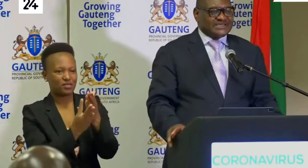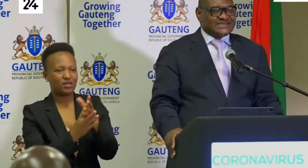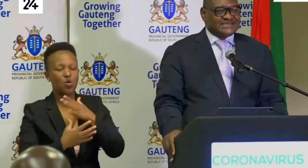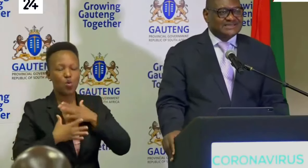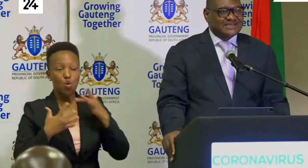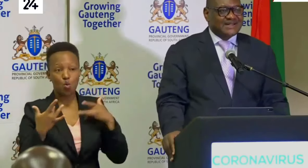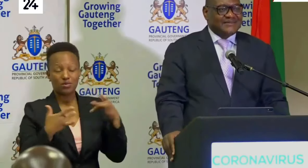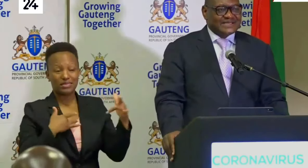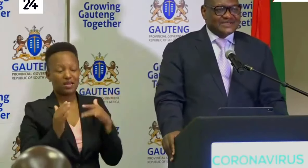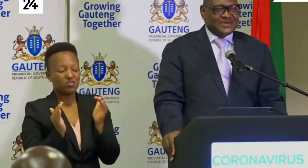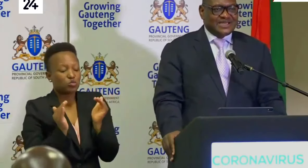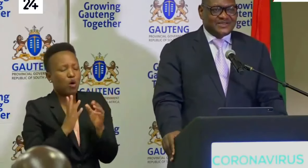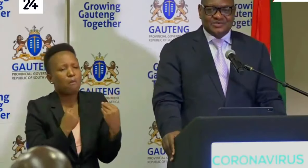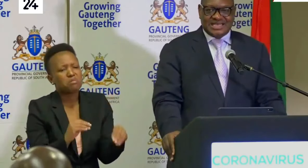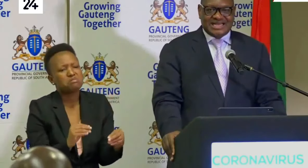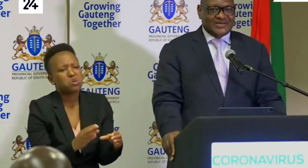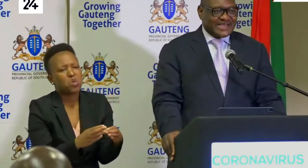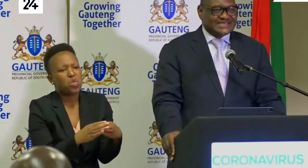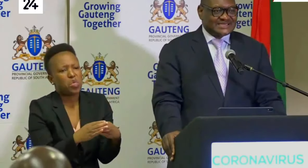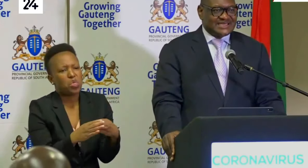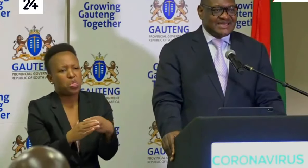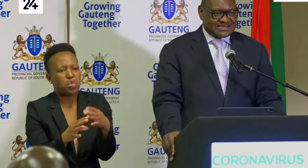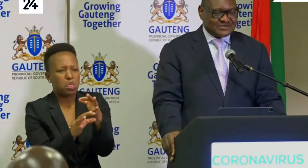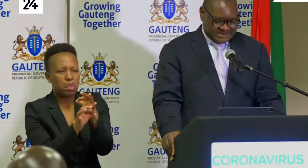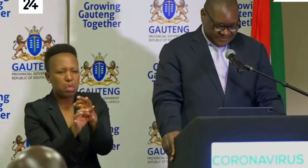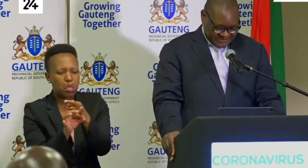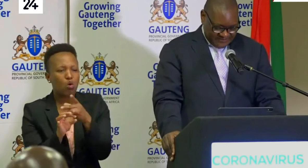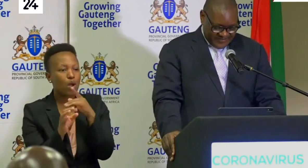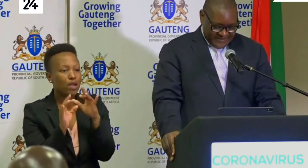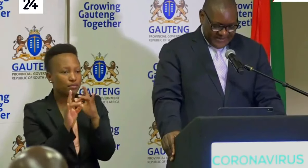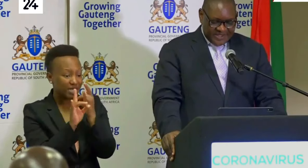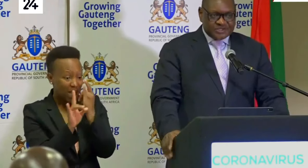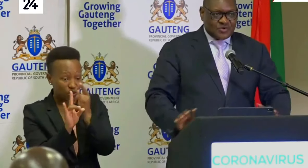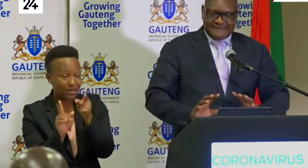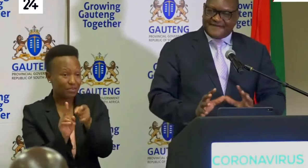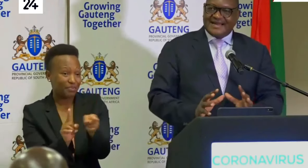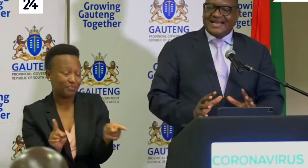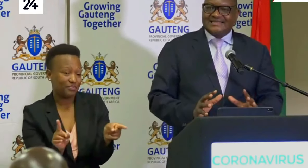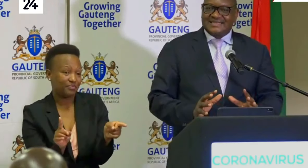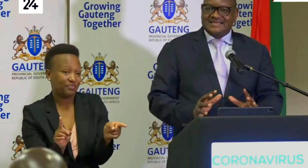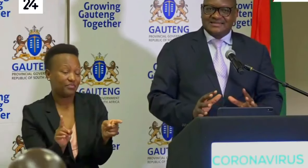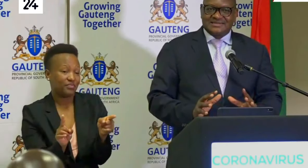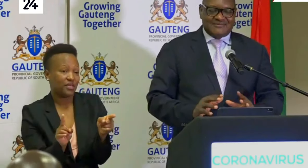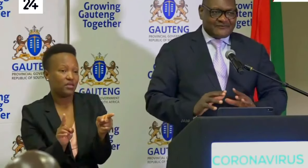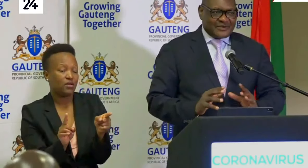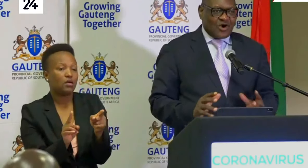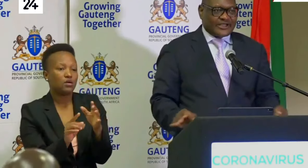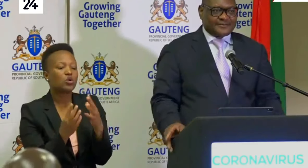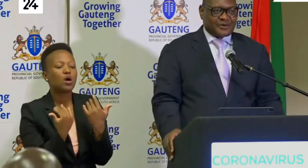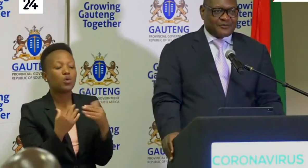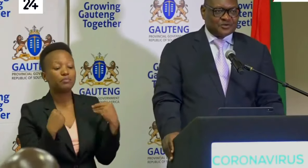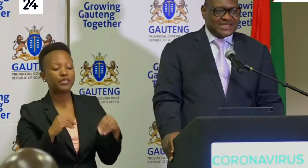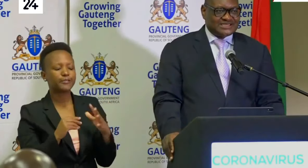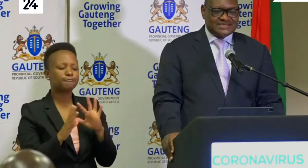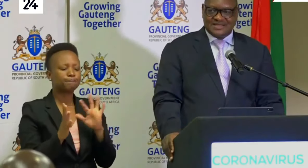businesses, particularly those that are located in our townships. So we are finalizing some of the concrete